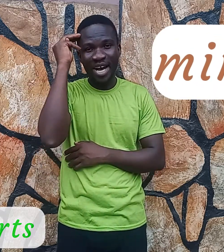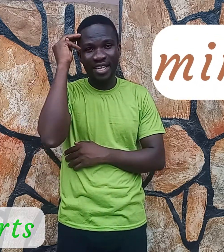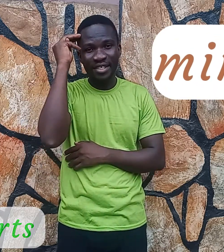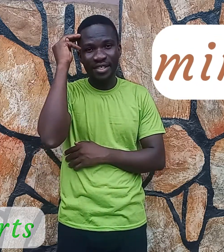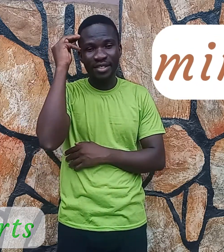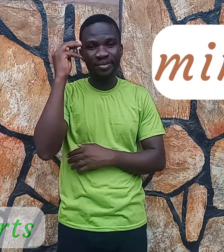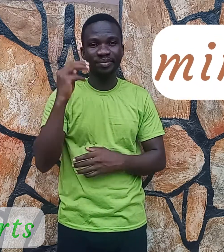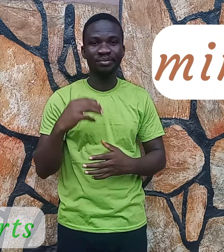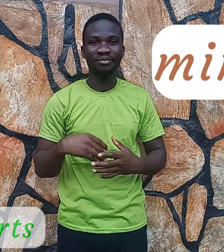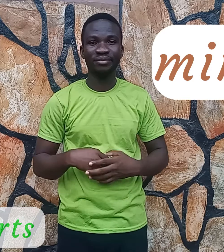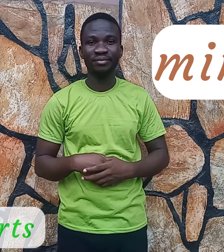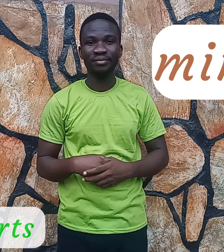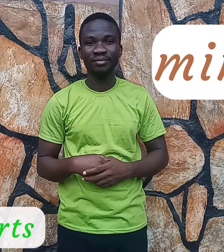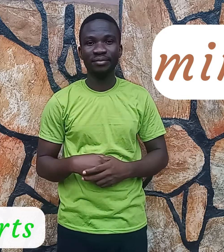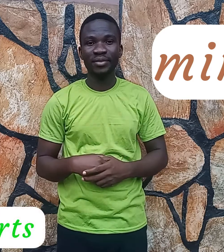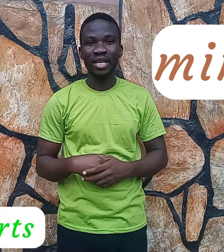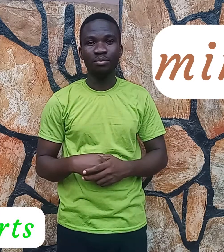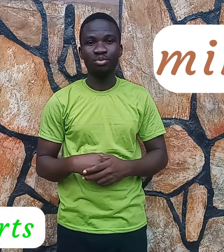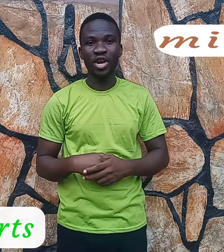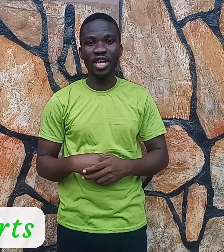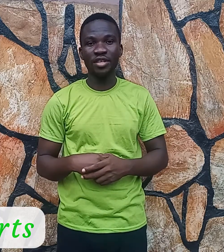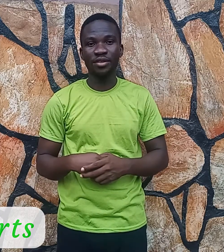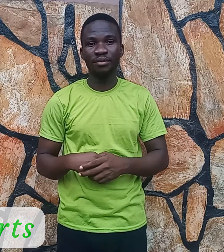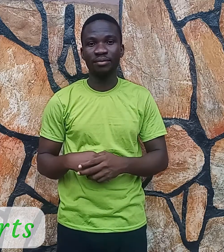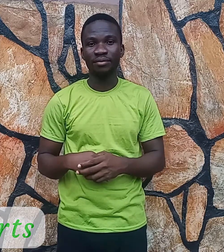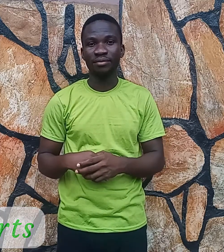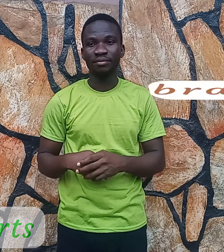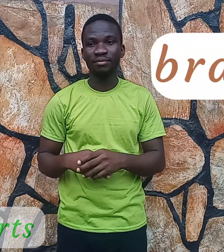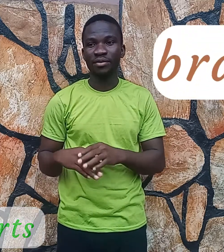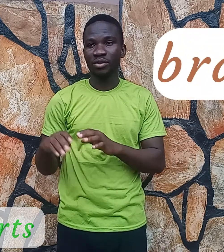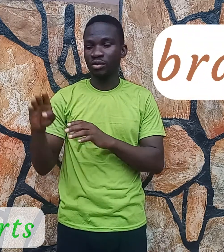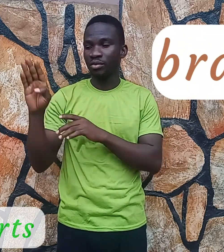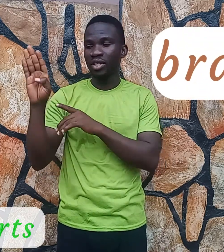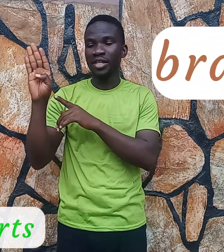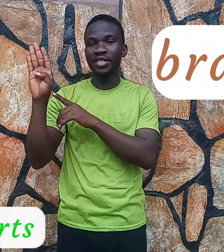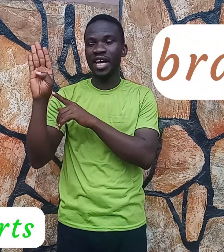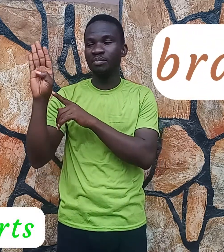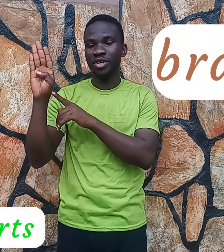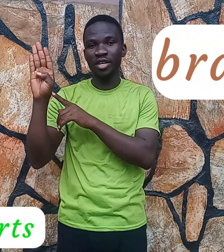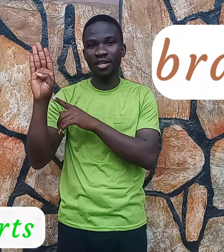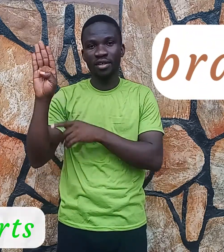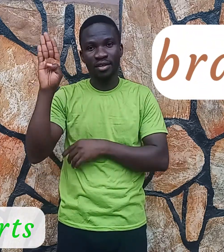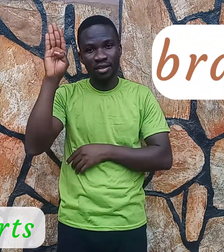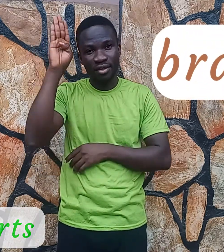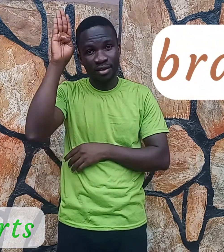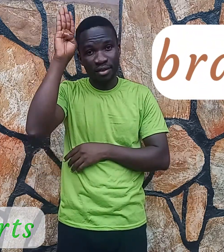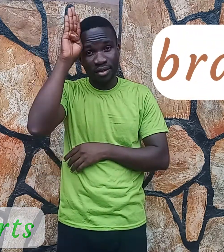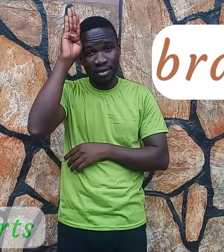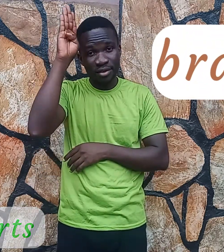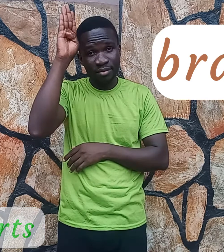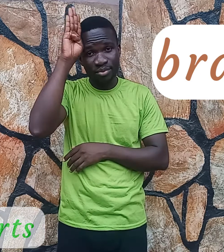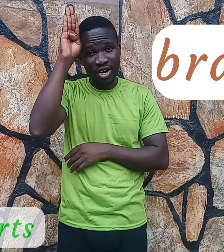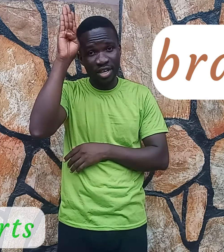Mind. Brain. We shall be brain.